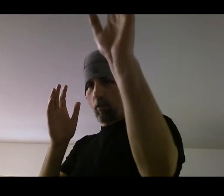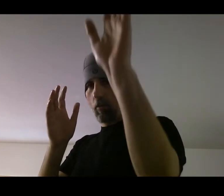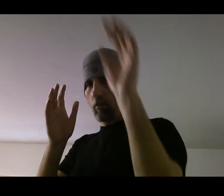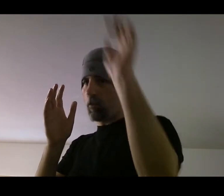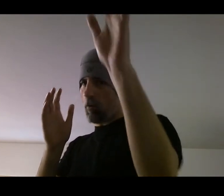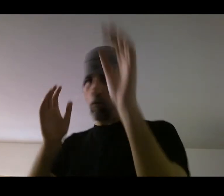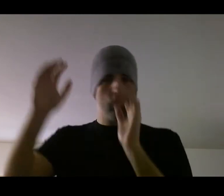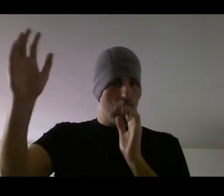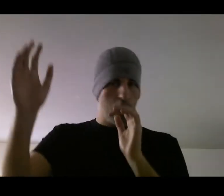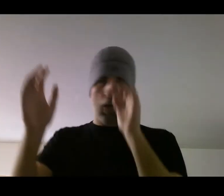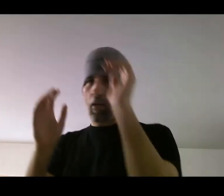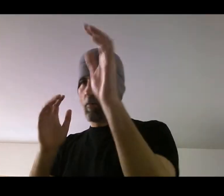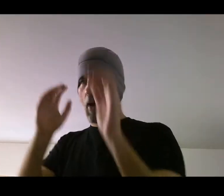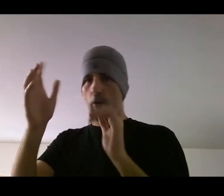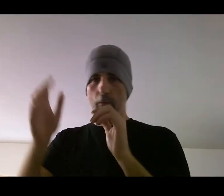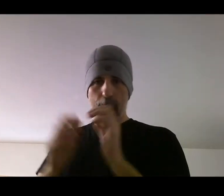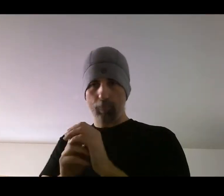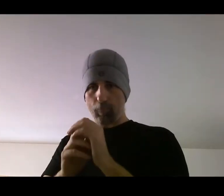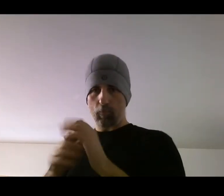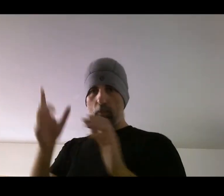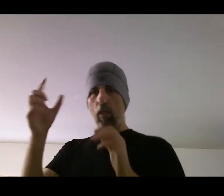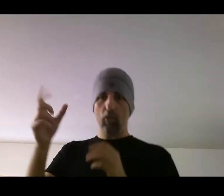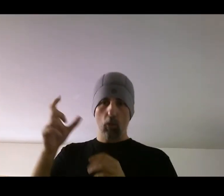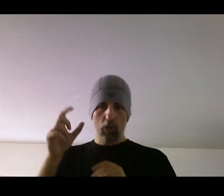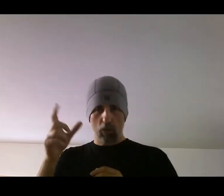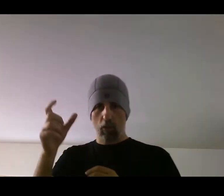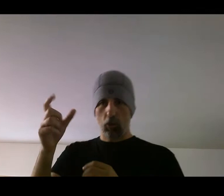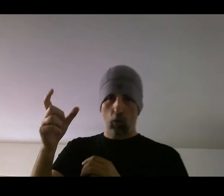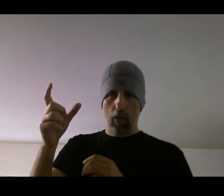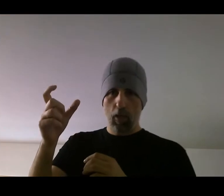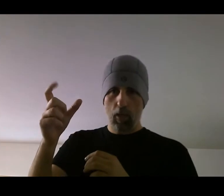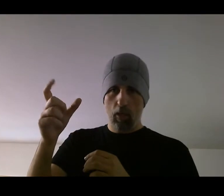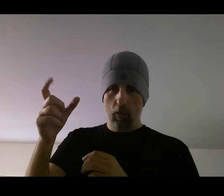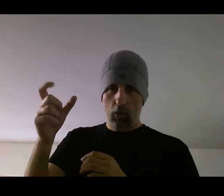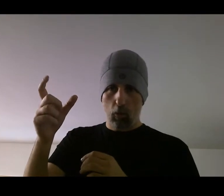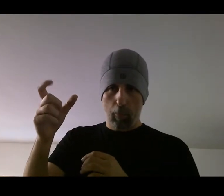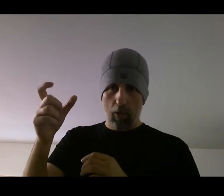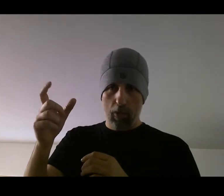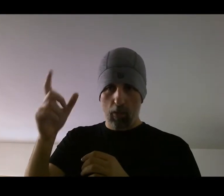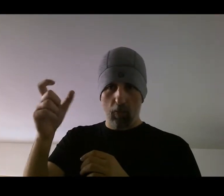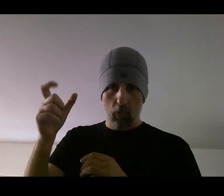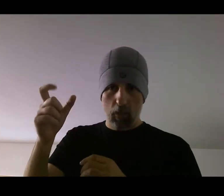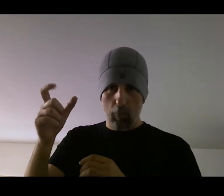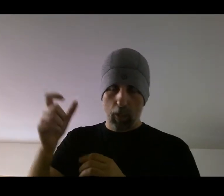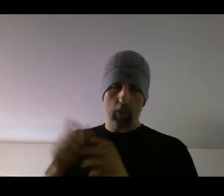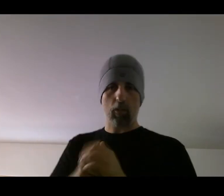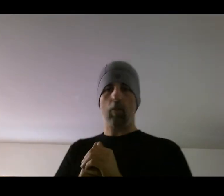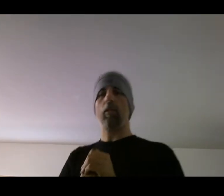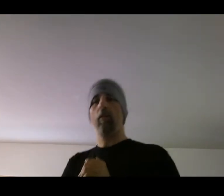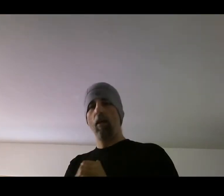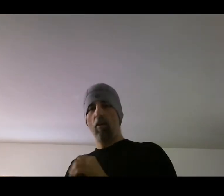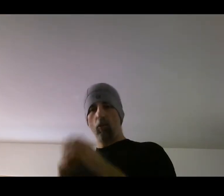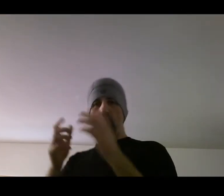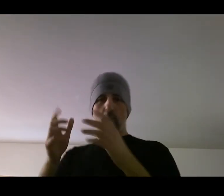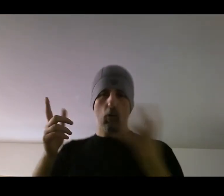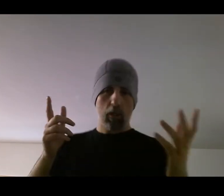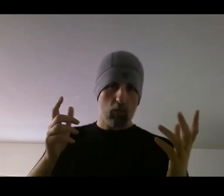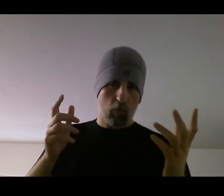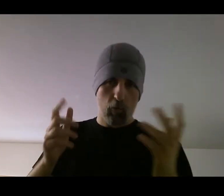to go out, parry it that way. And so it's just little short, little short parry if you see the punches coming versus going into a full